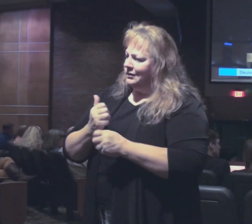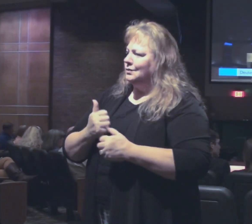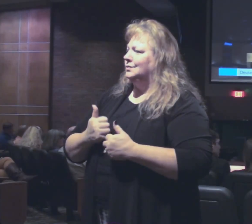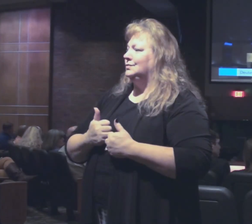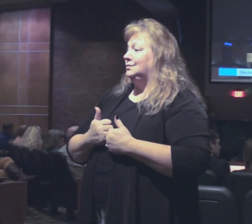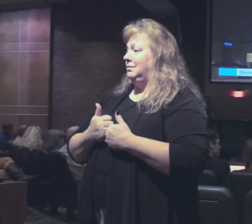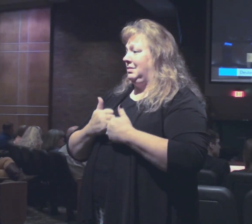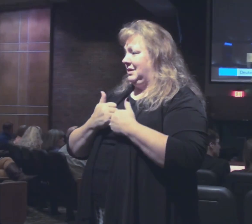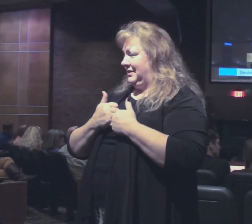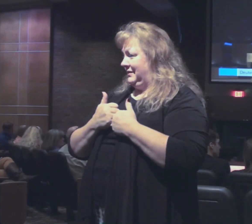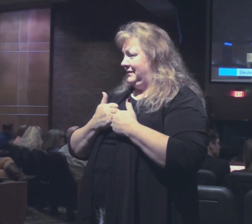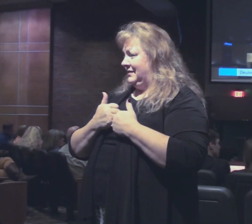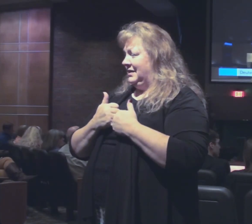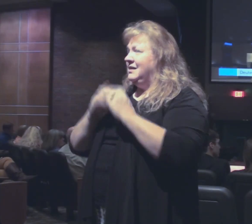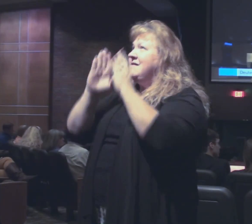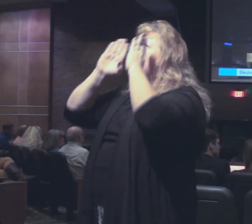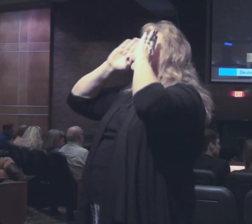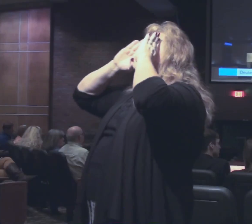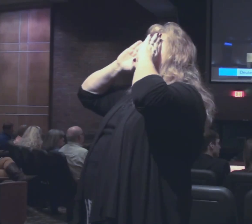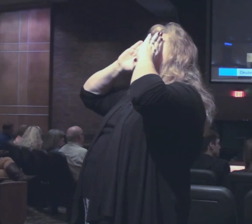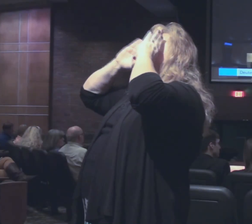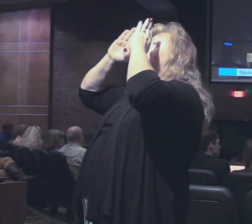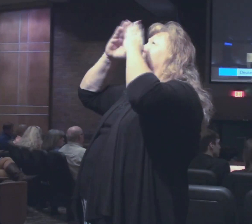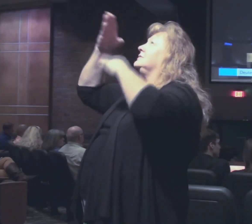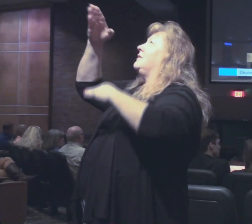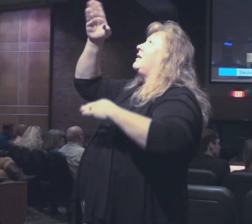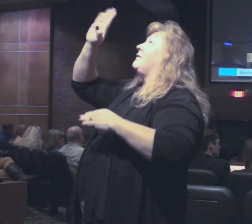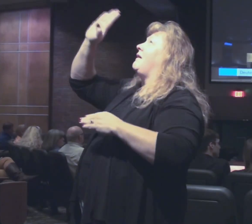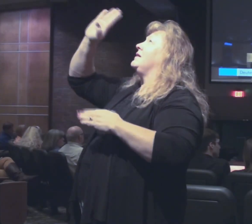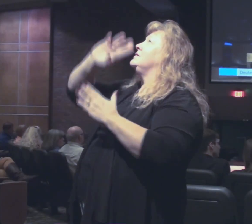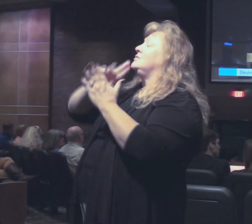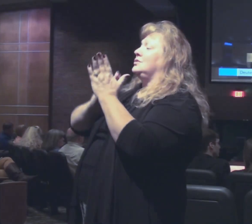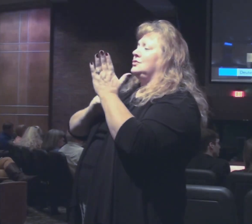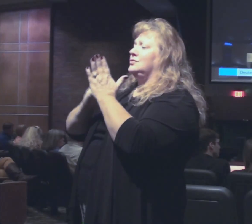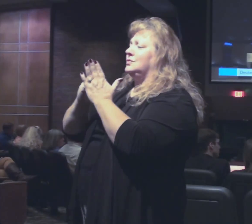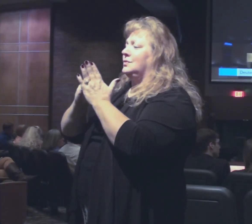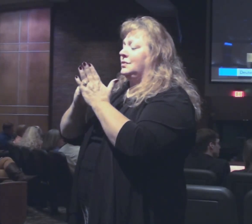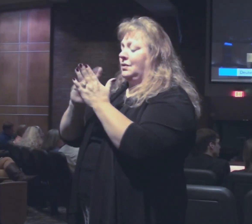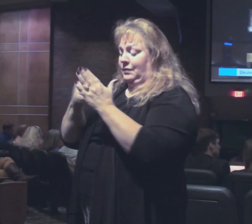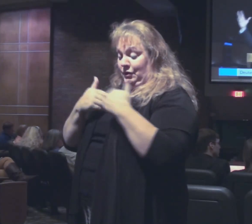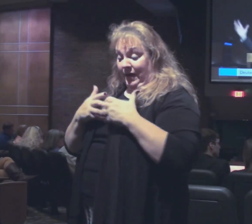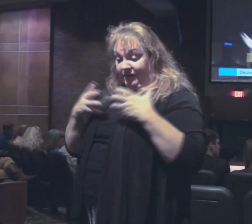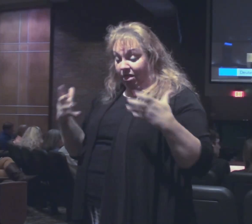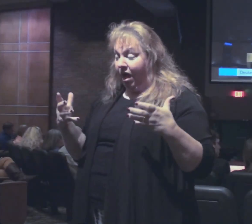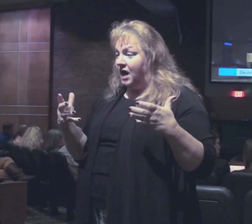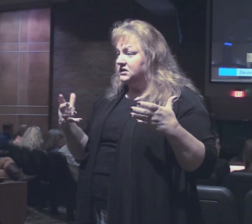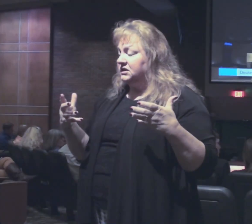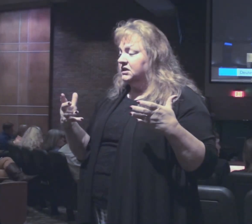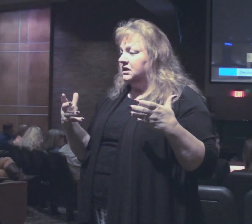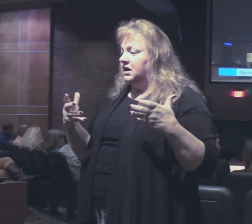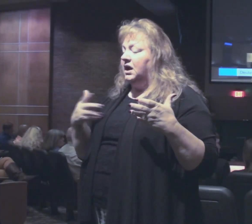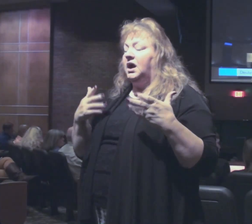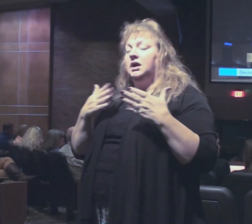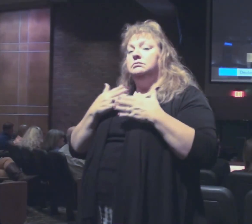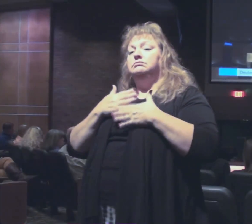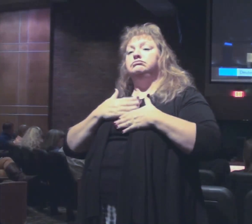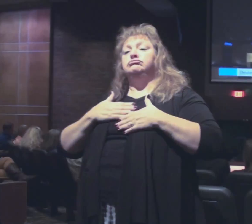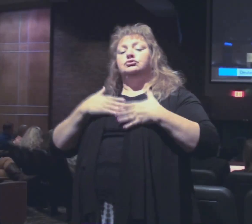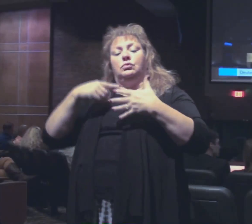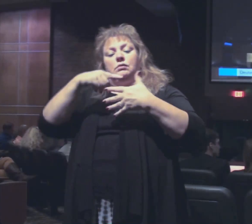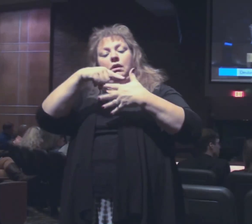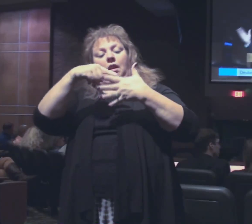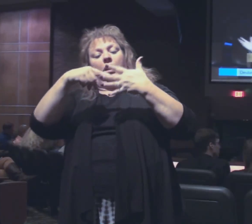a life focused on God and his truth in the midst of prosperity. There's just so much to enjoy.